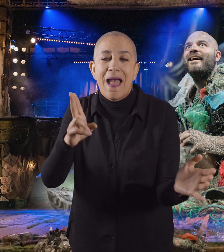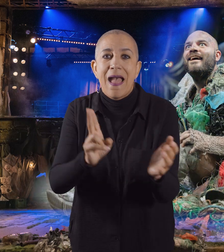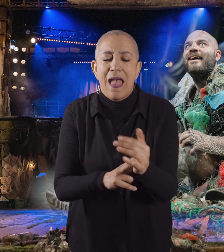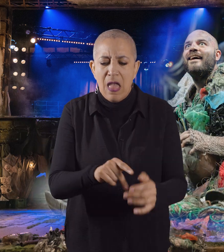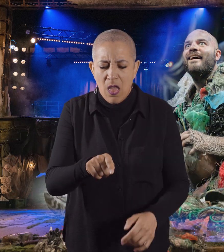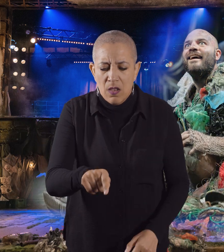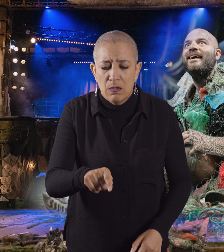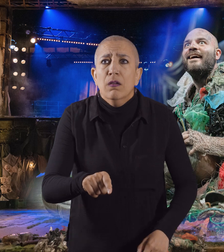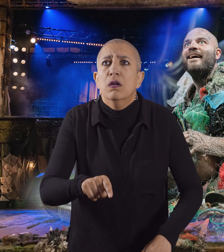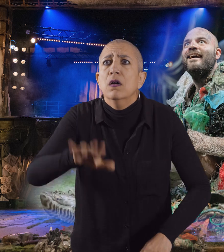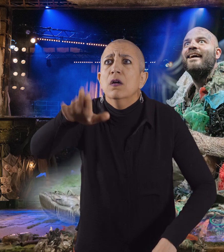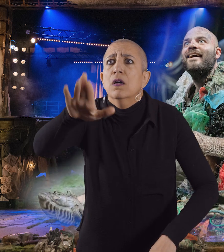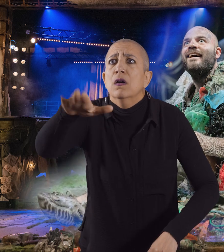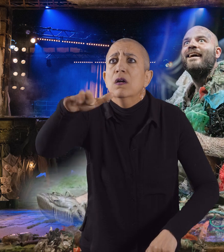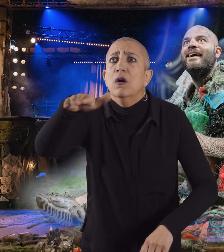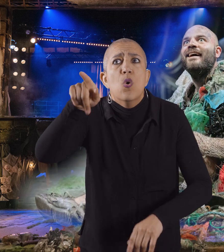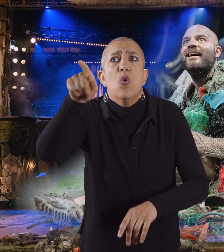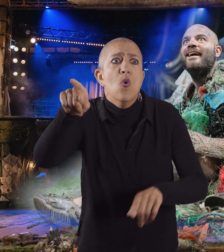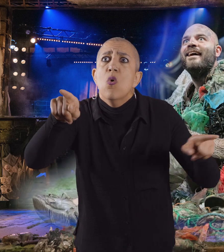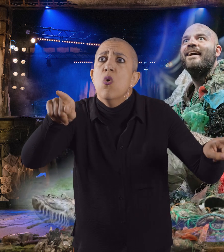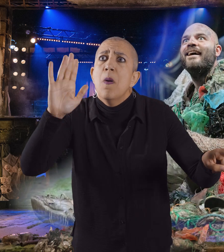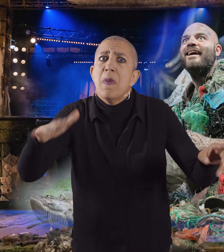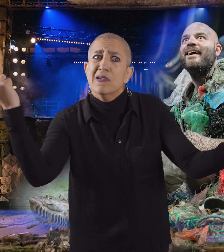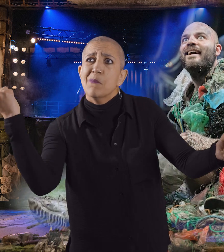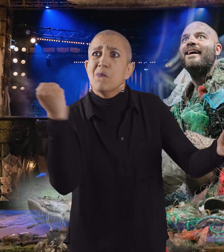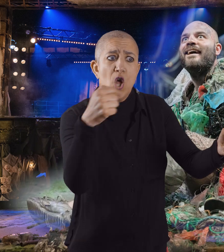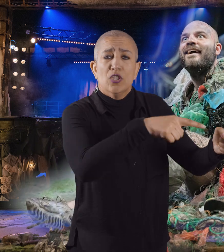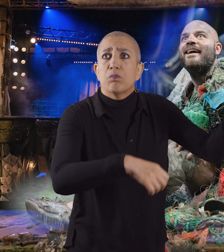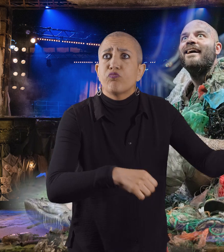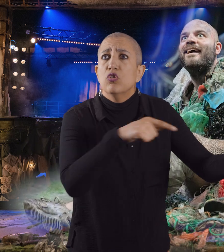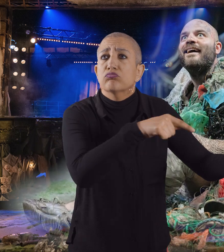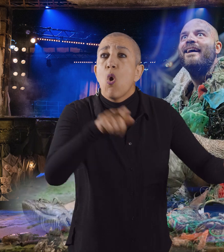Caliban persuades them to try to murder Prospero, and take over as rulers of the island.